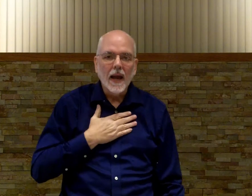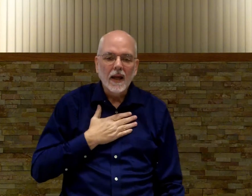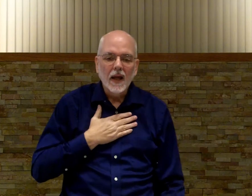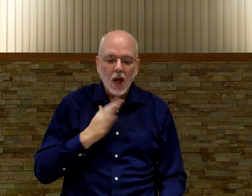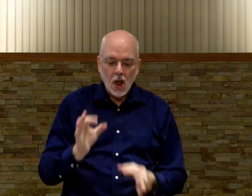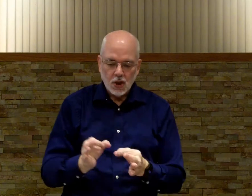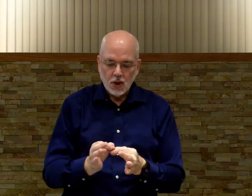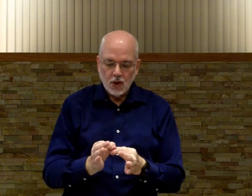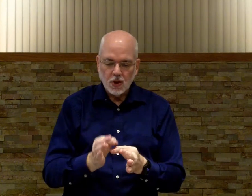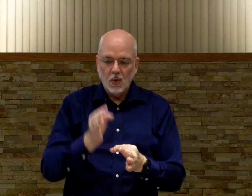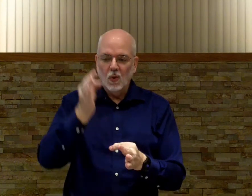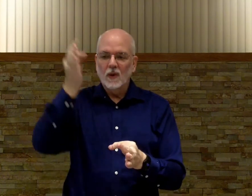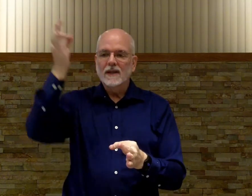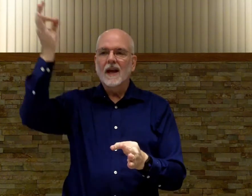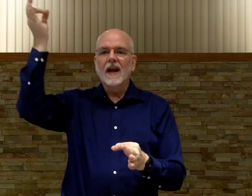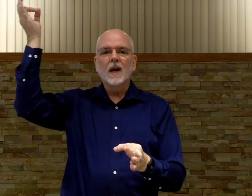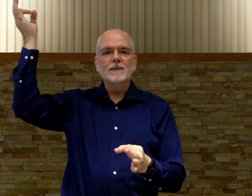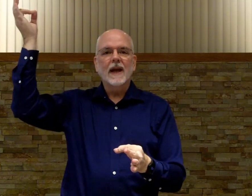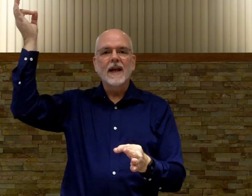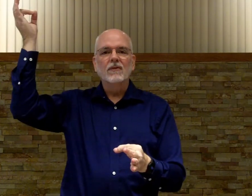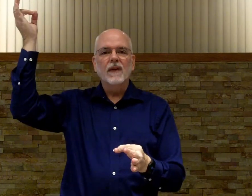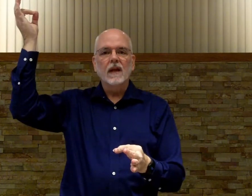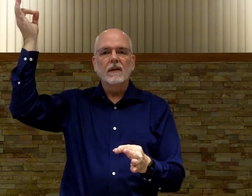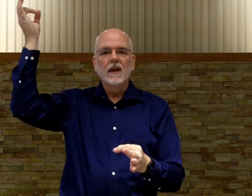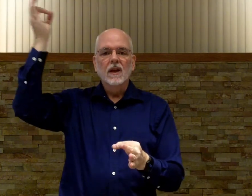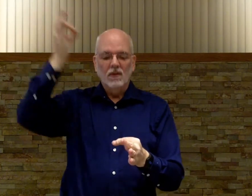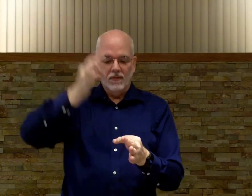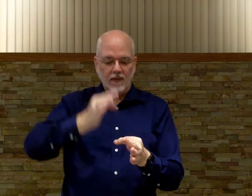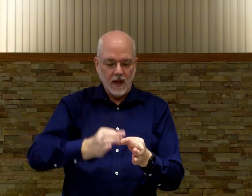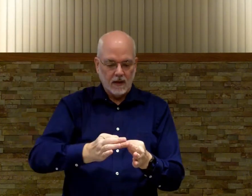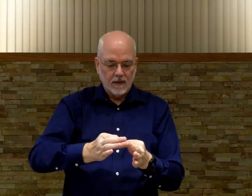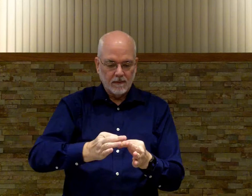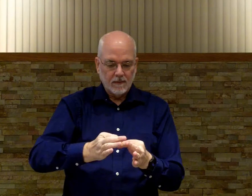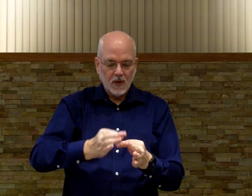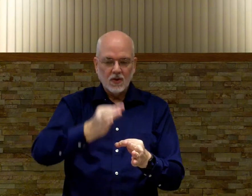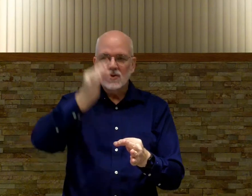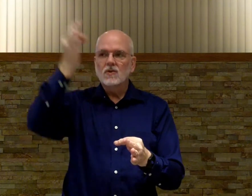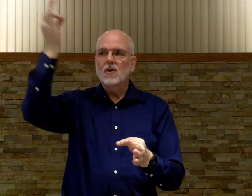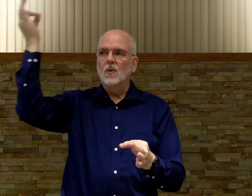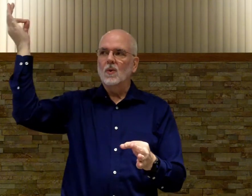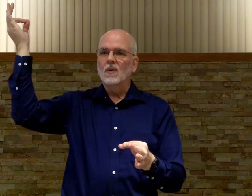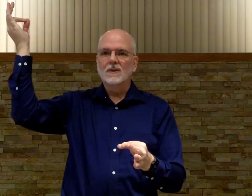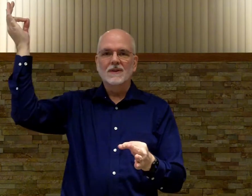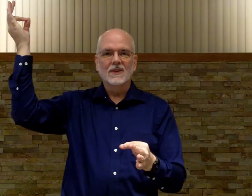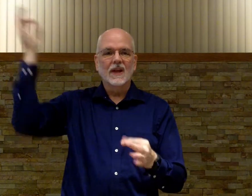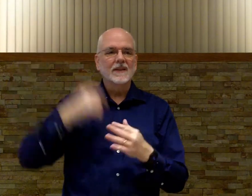soul it's kind of like upside down faith faith soul okay